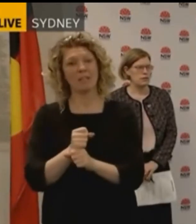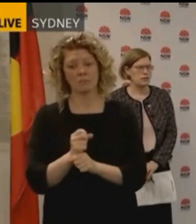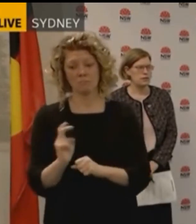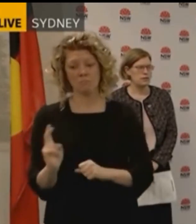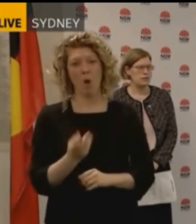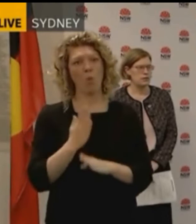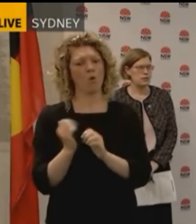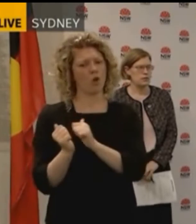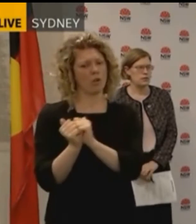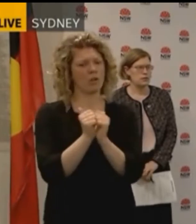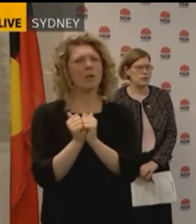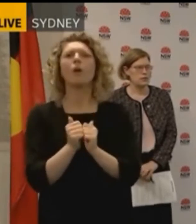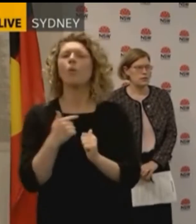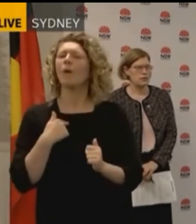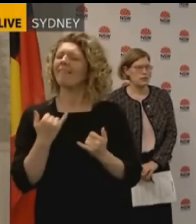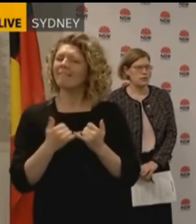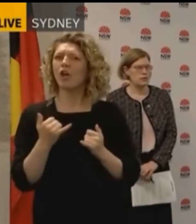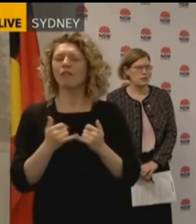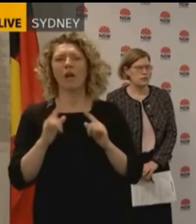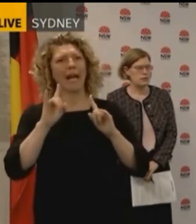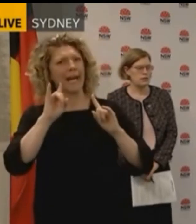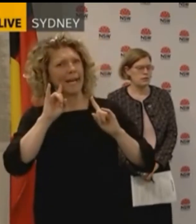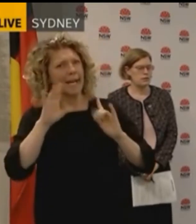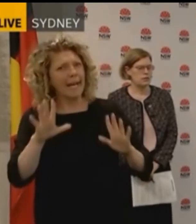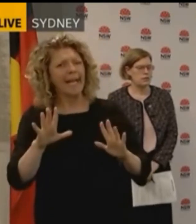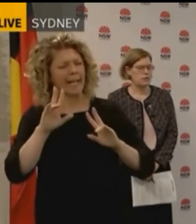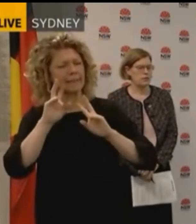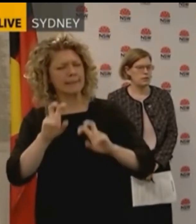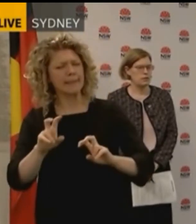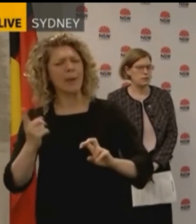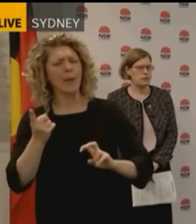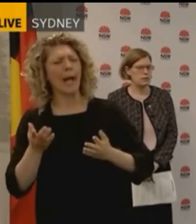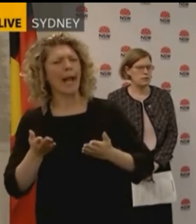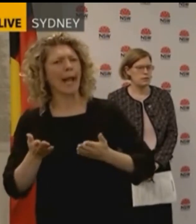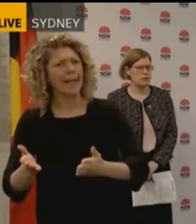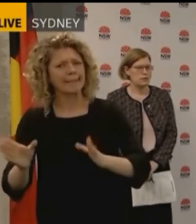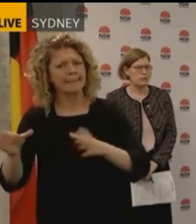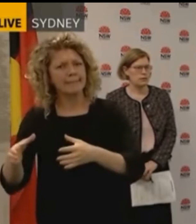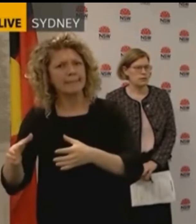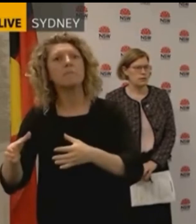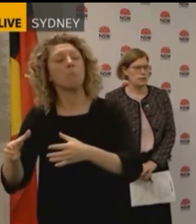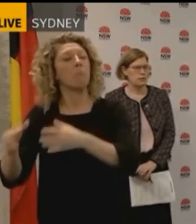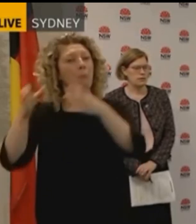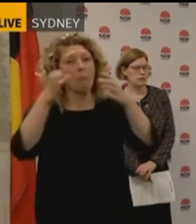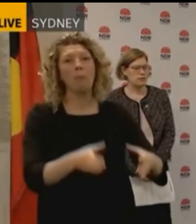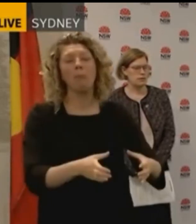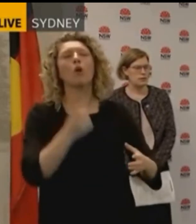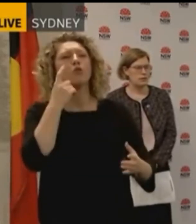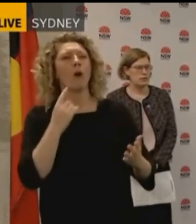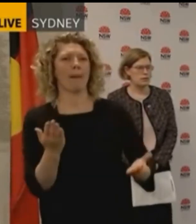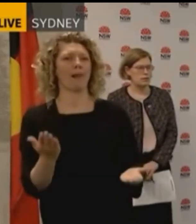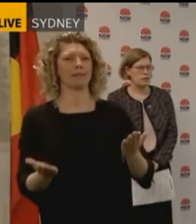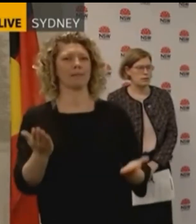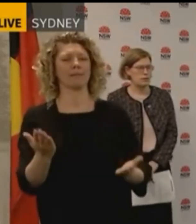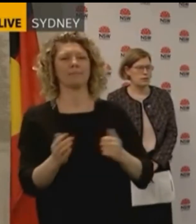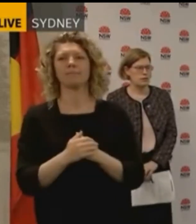there will be very clear delineation of the categories of people who can come into our state. Again striking the balance